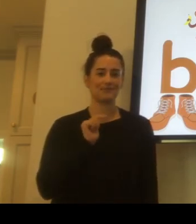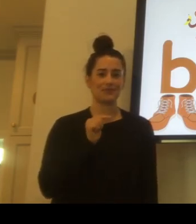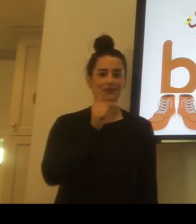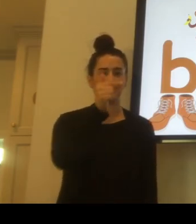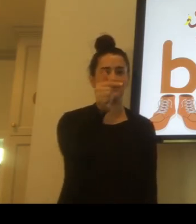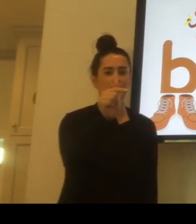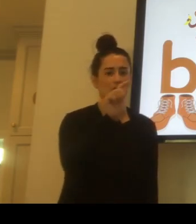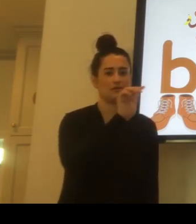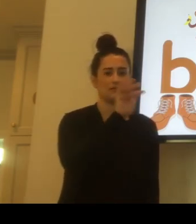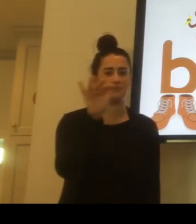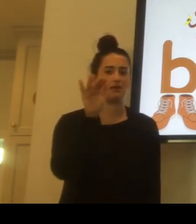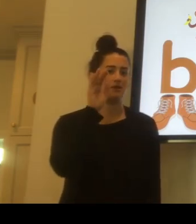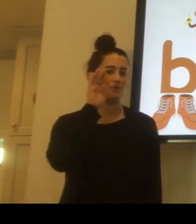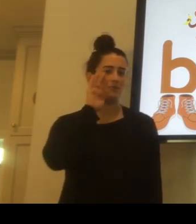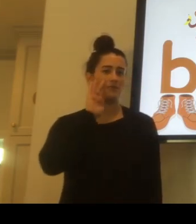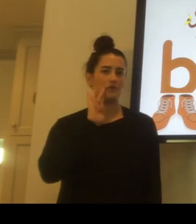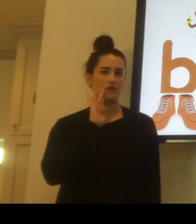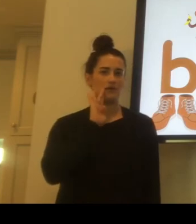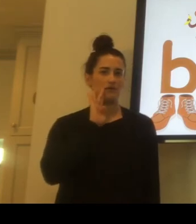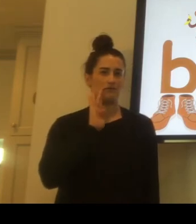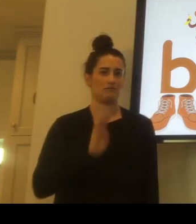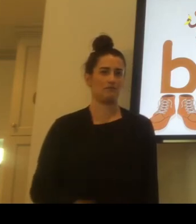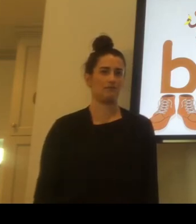Your turn. Spell the word brown.